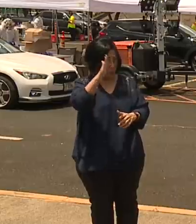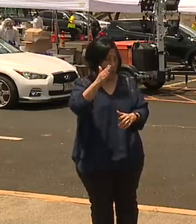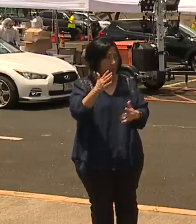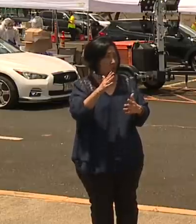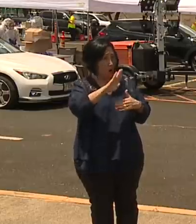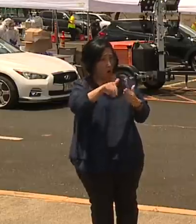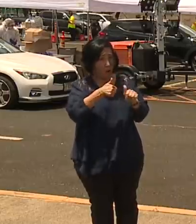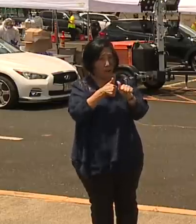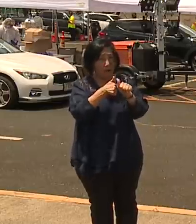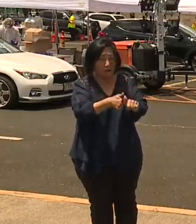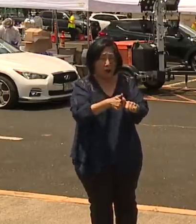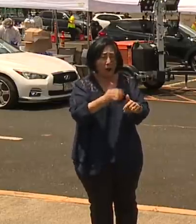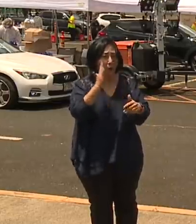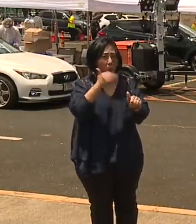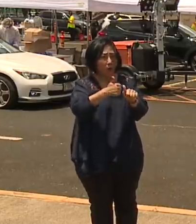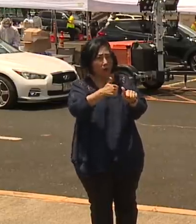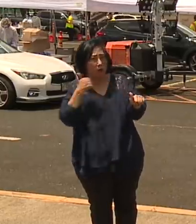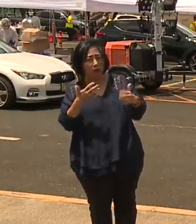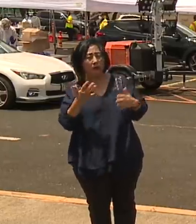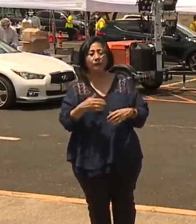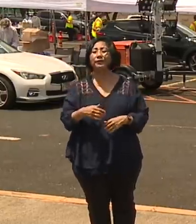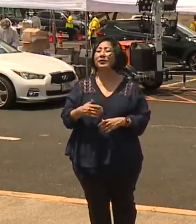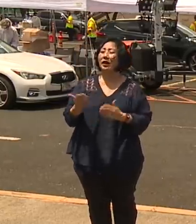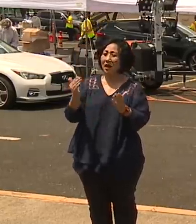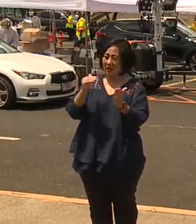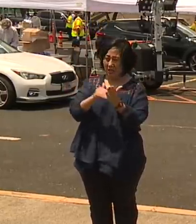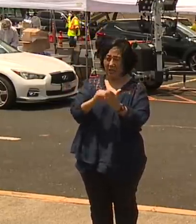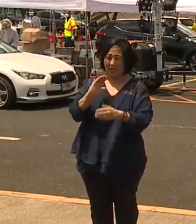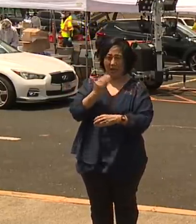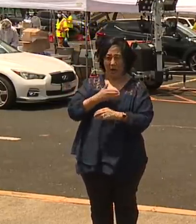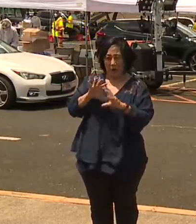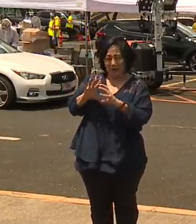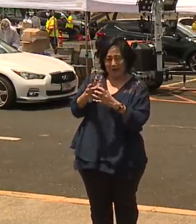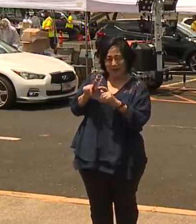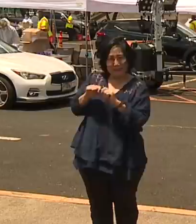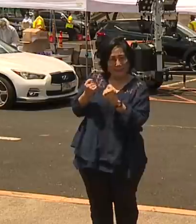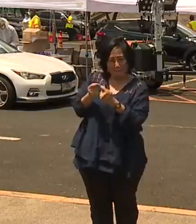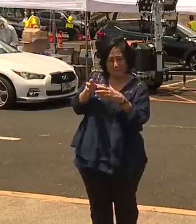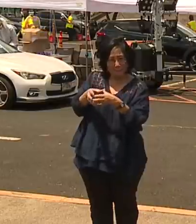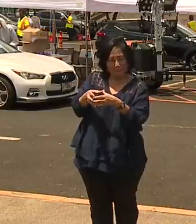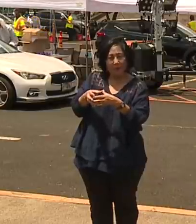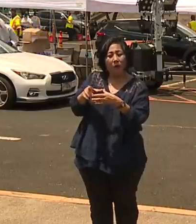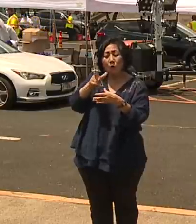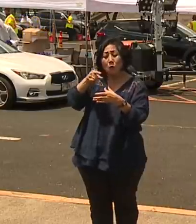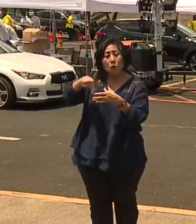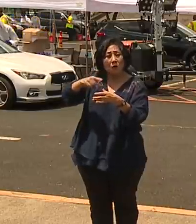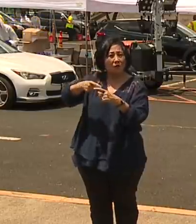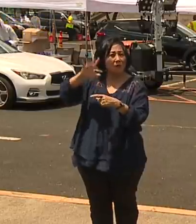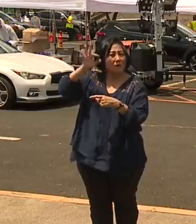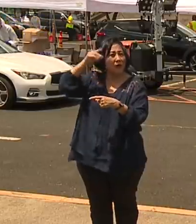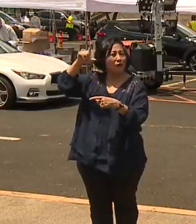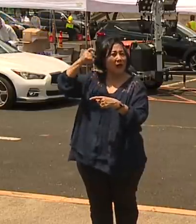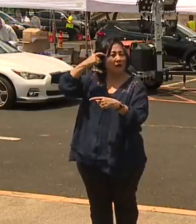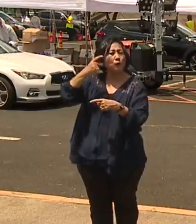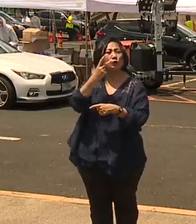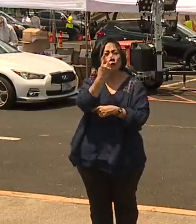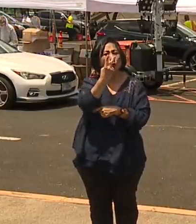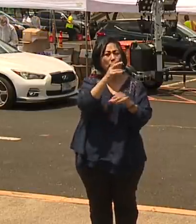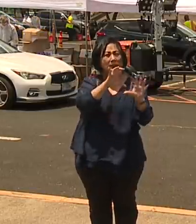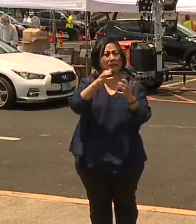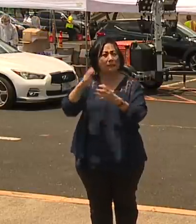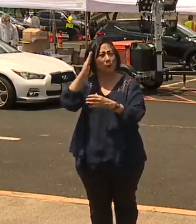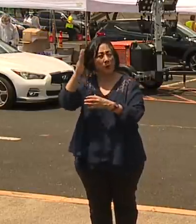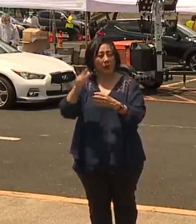VO Well, one of the things that, again, our craft team sent by the federal government and you're going to get two craft teams,